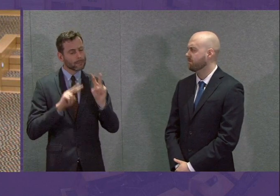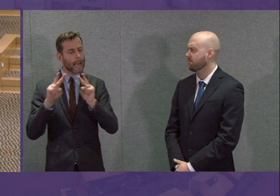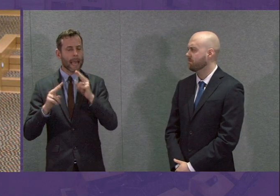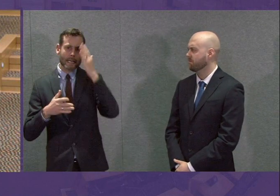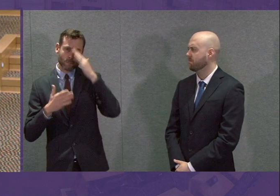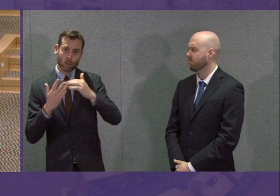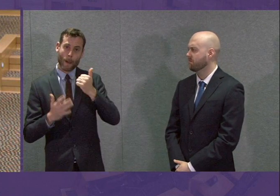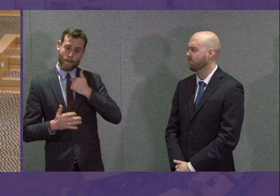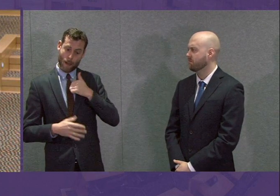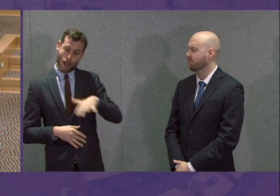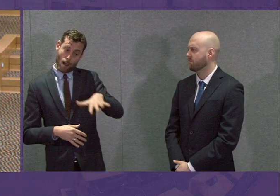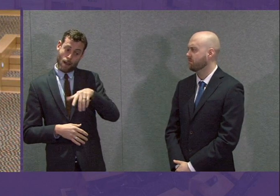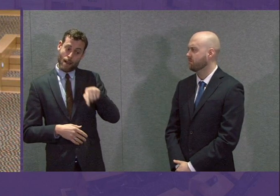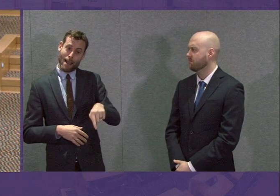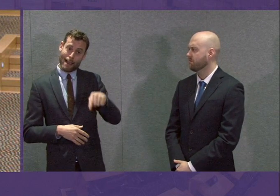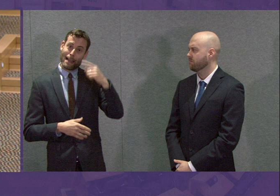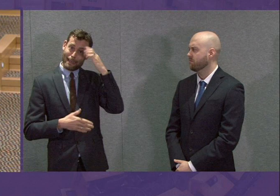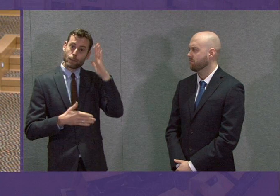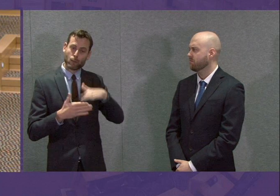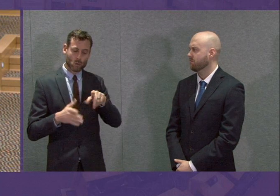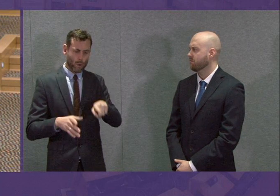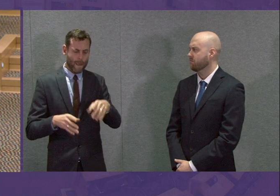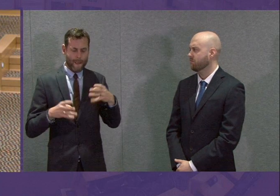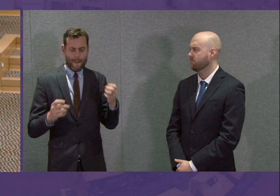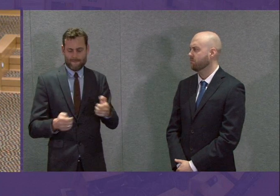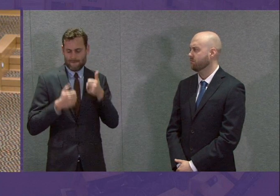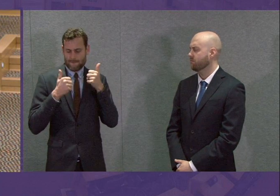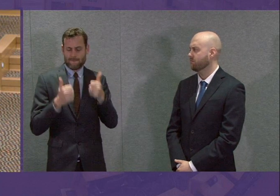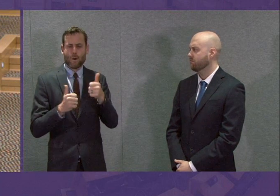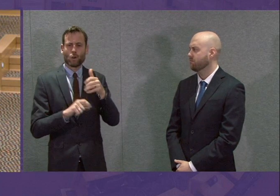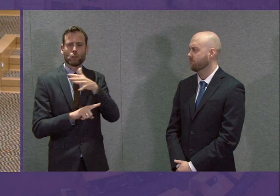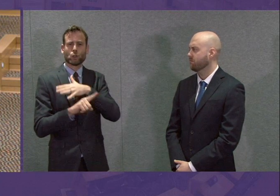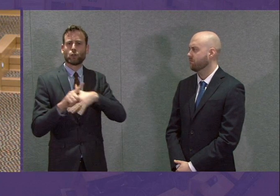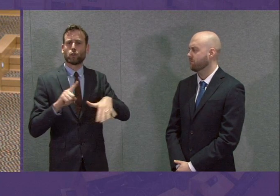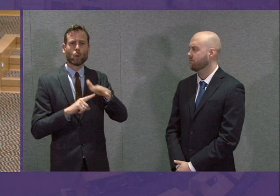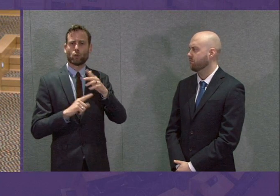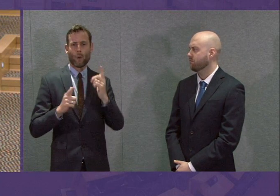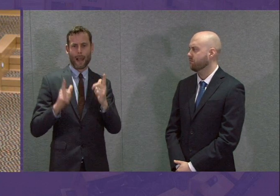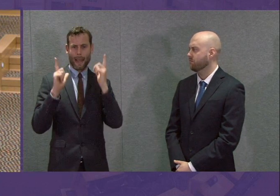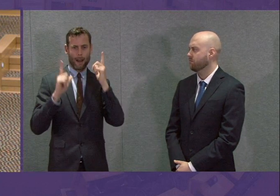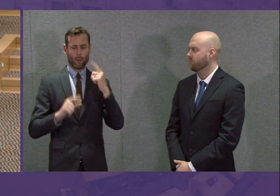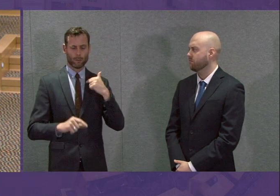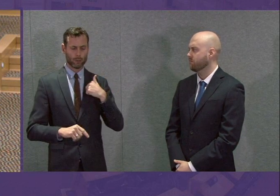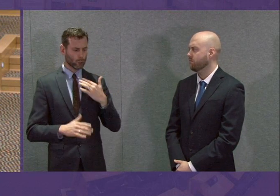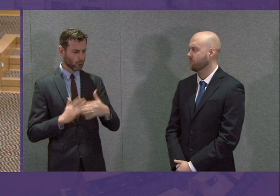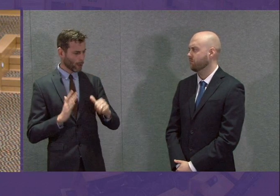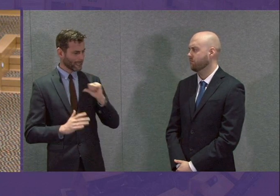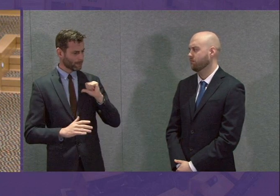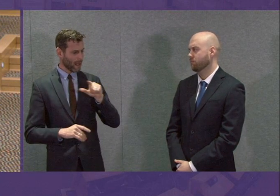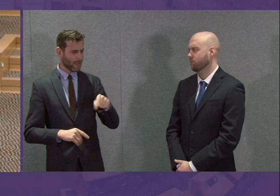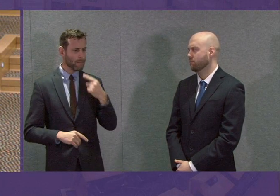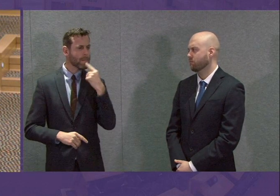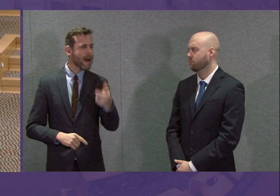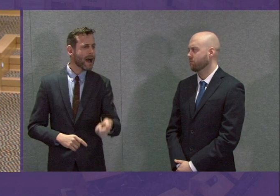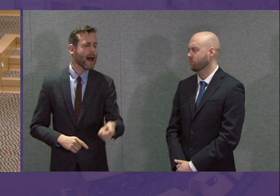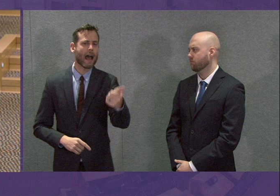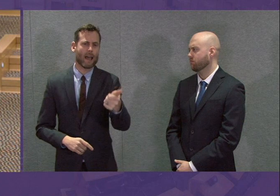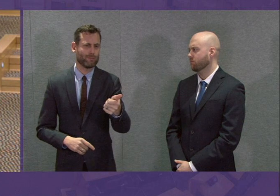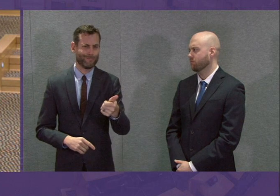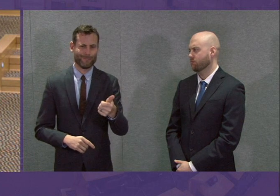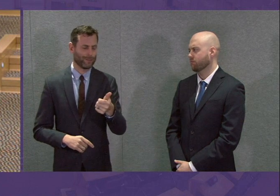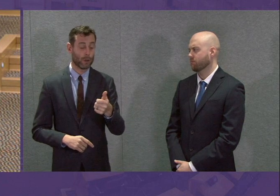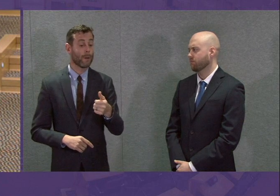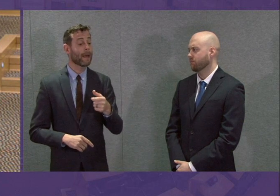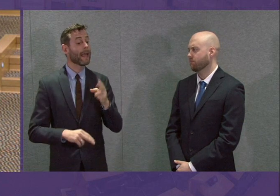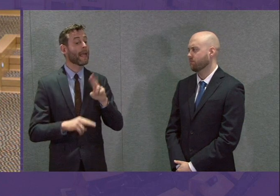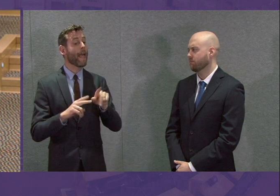experience, where we have outstanding social landlords, I would not expect that any of them would do that. So the Government will continue to make sure that if there